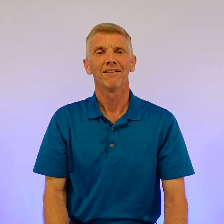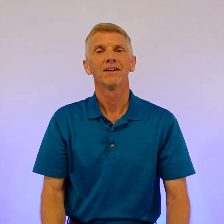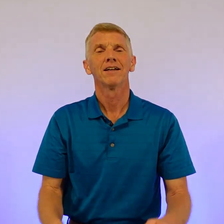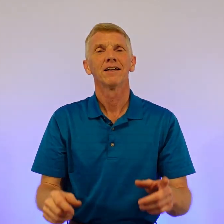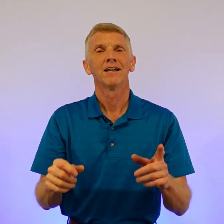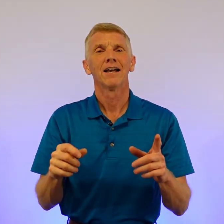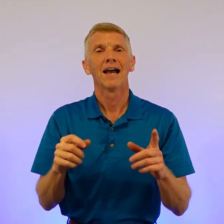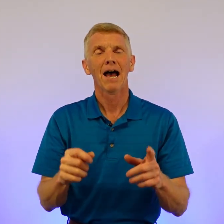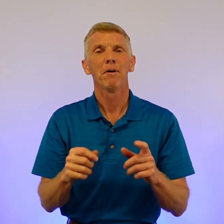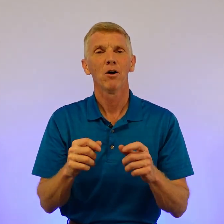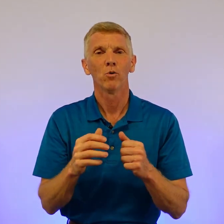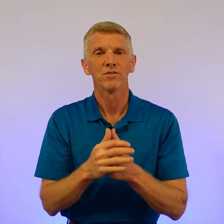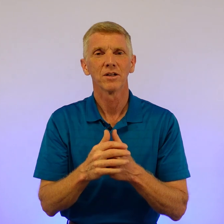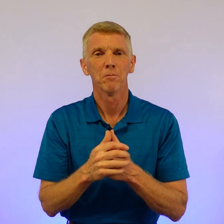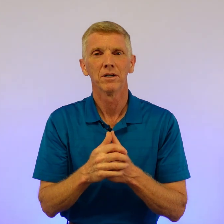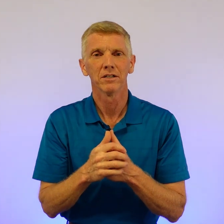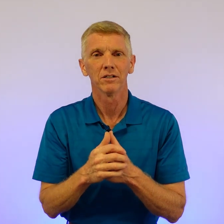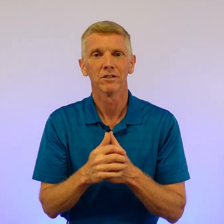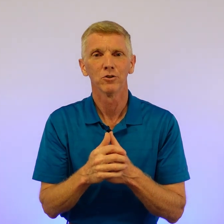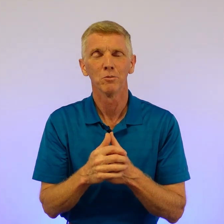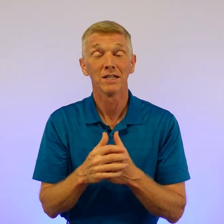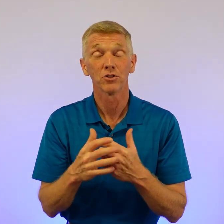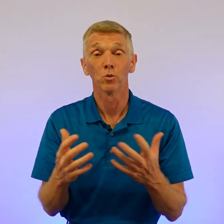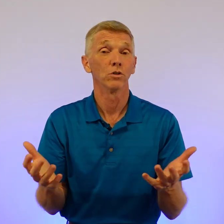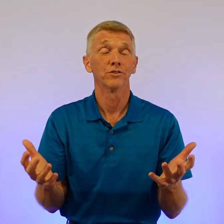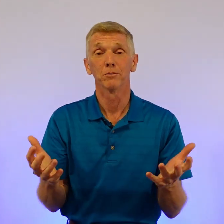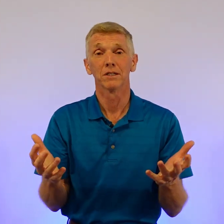Okay? How about with somebody who means the world to me?